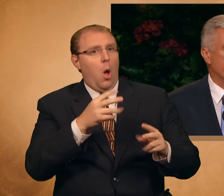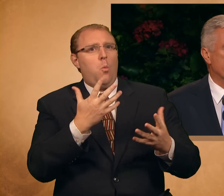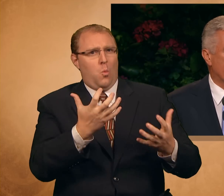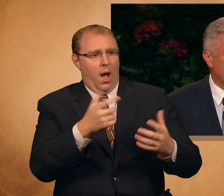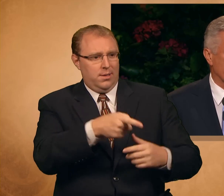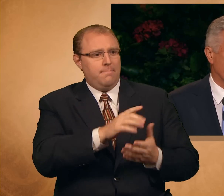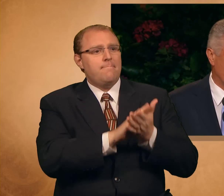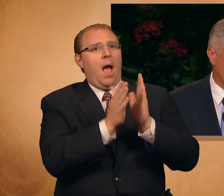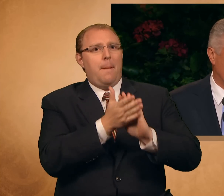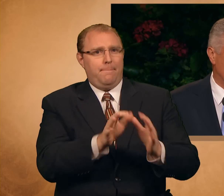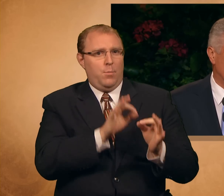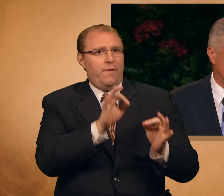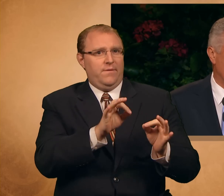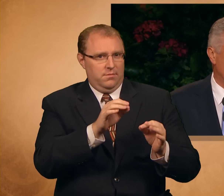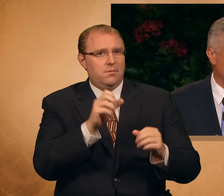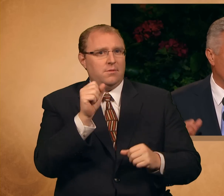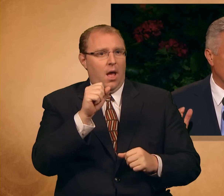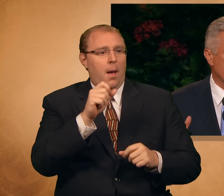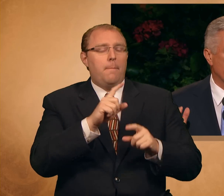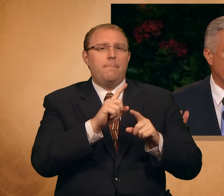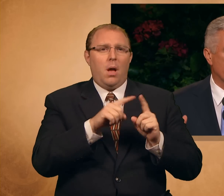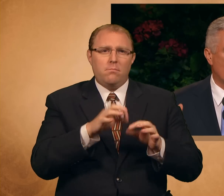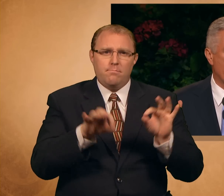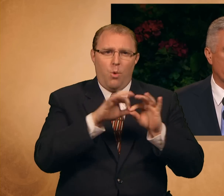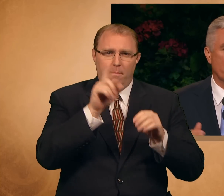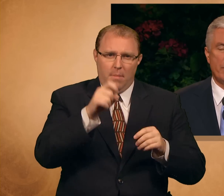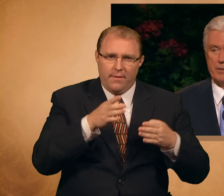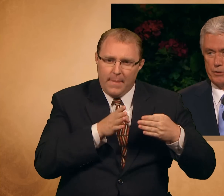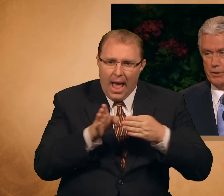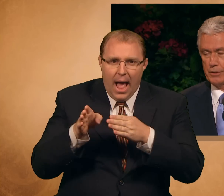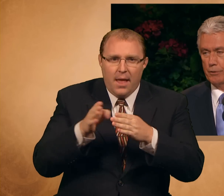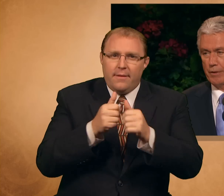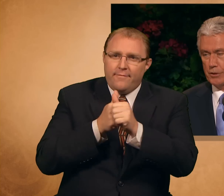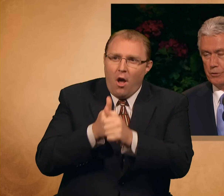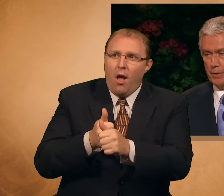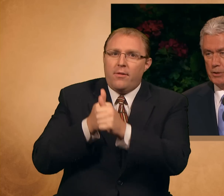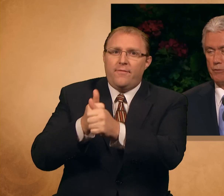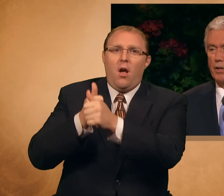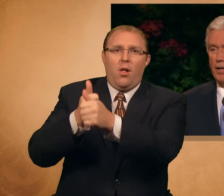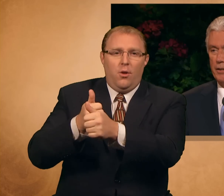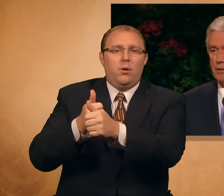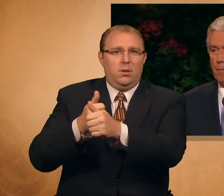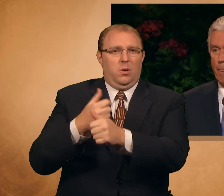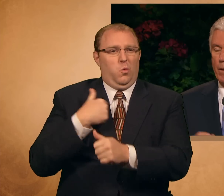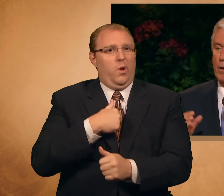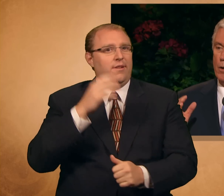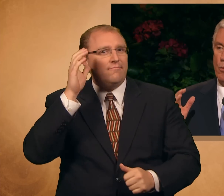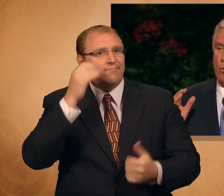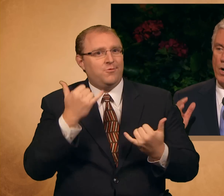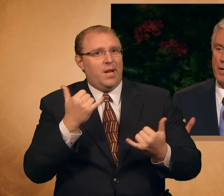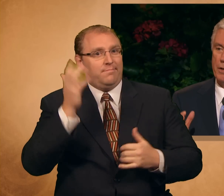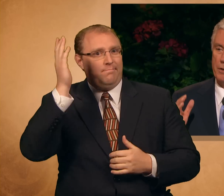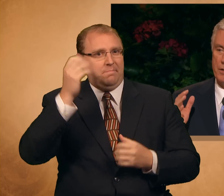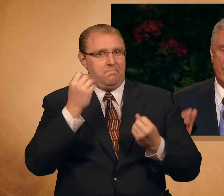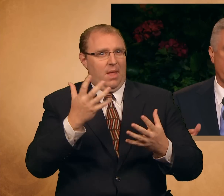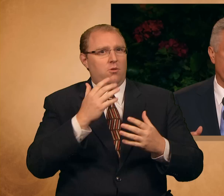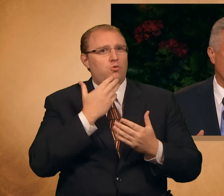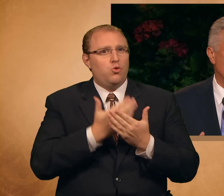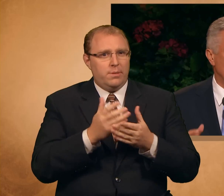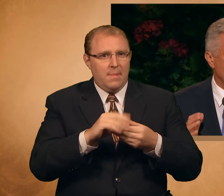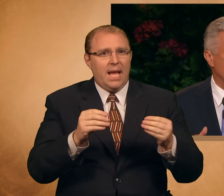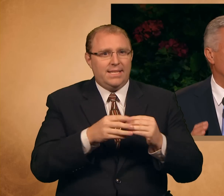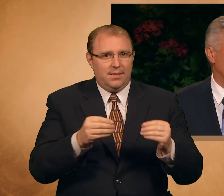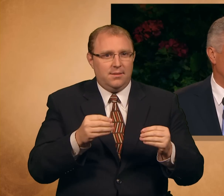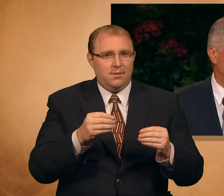path of discipleship, and we heard tonight wonderful messages in this regard, one day